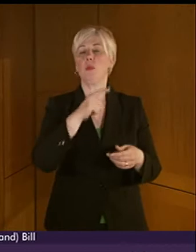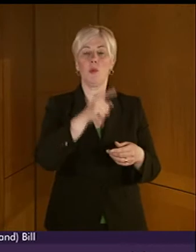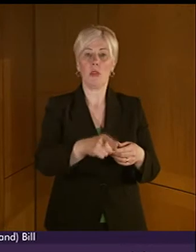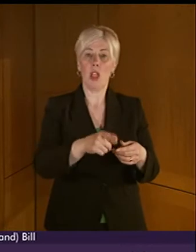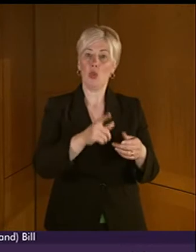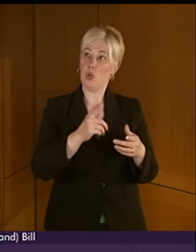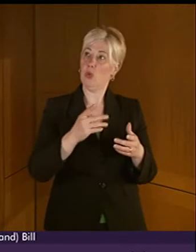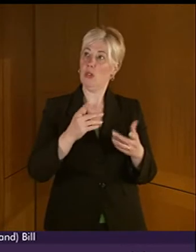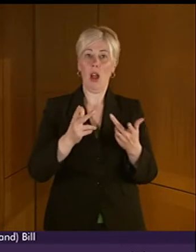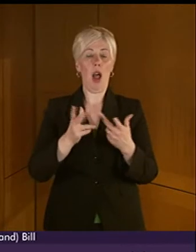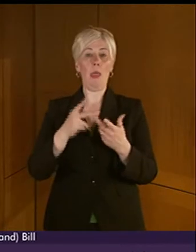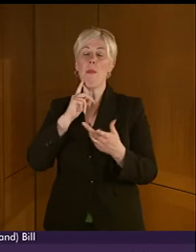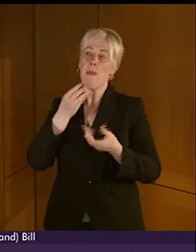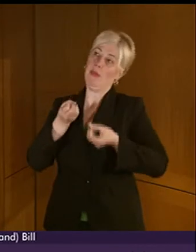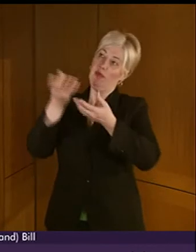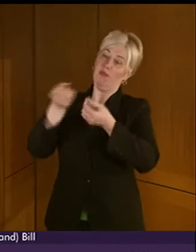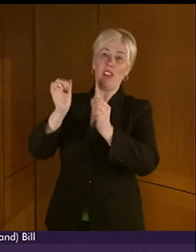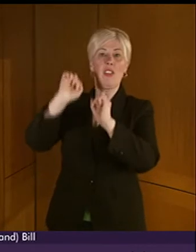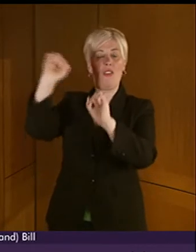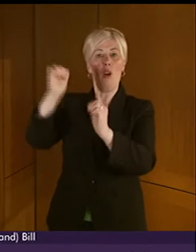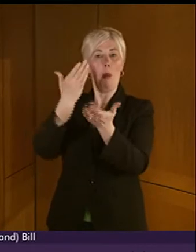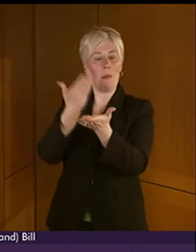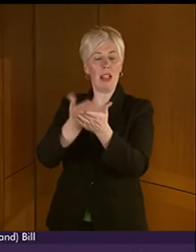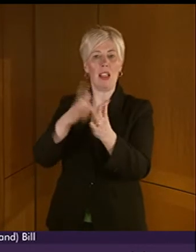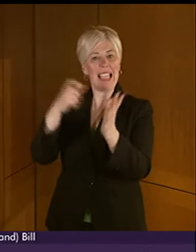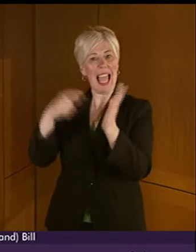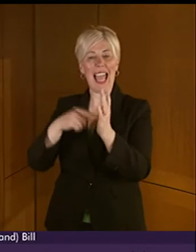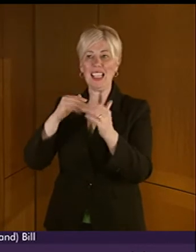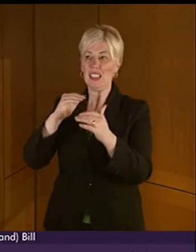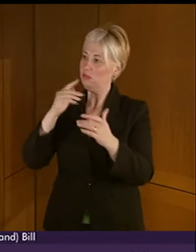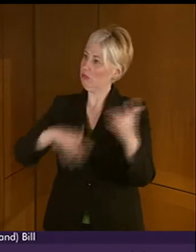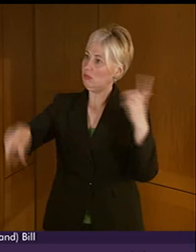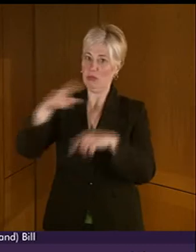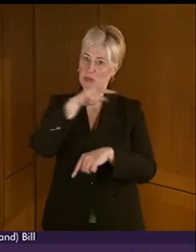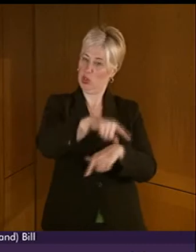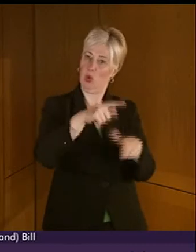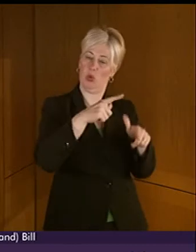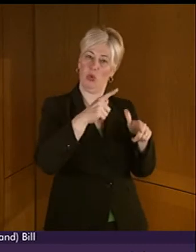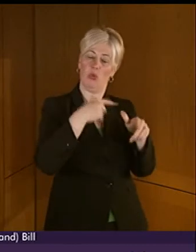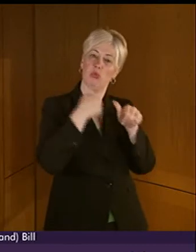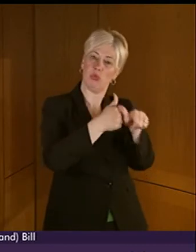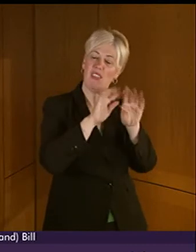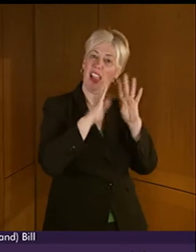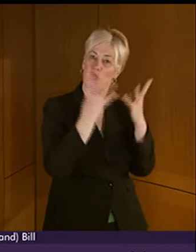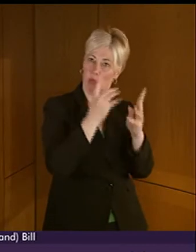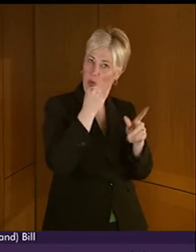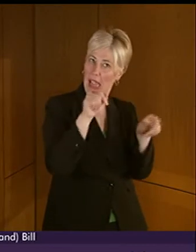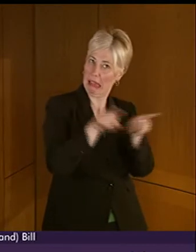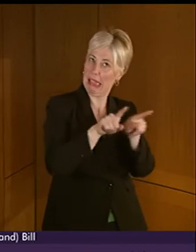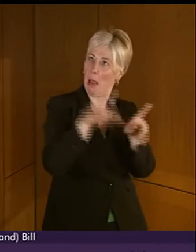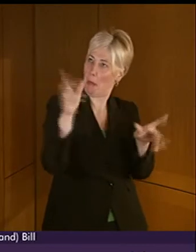making legislation and other government activities in this country. The advisory group could be a major force for good in this area.